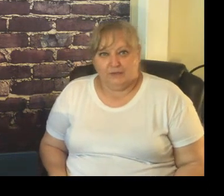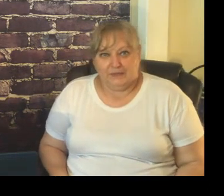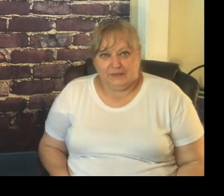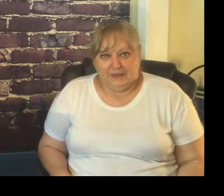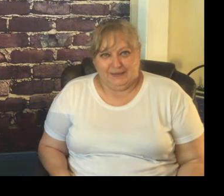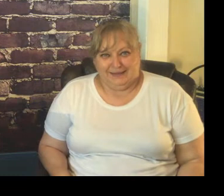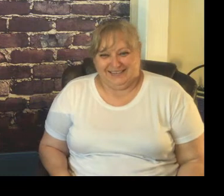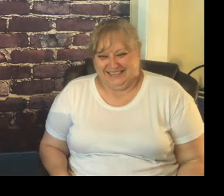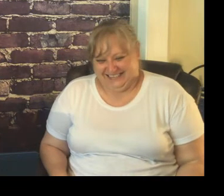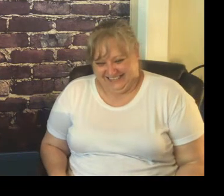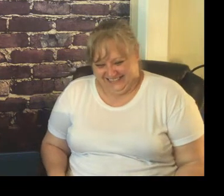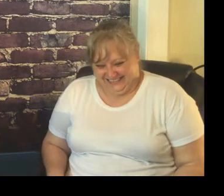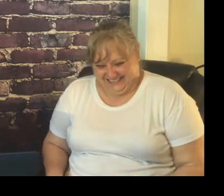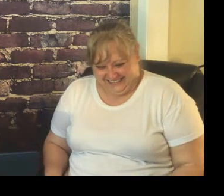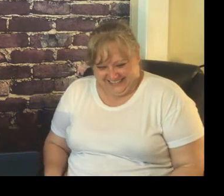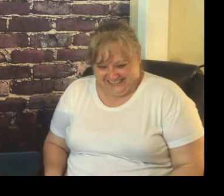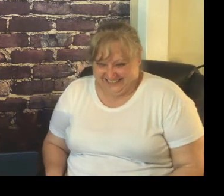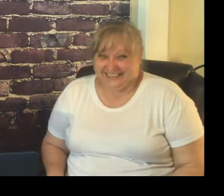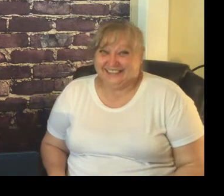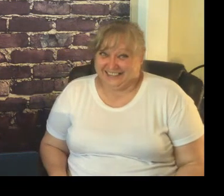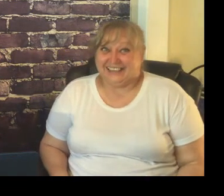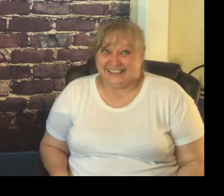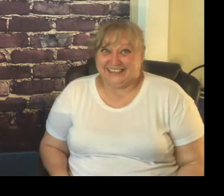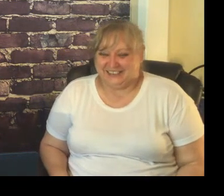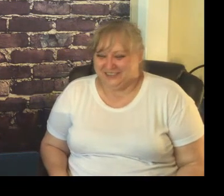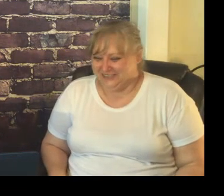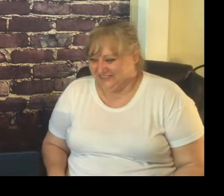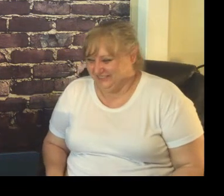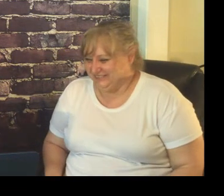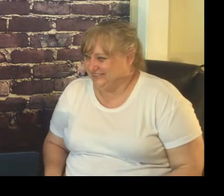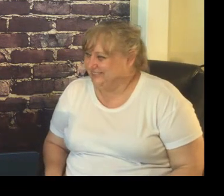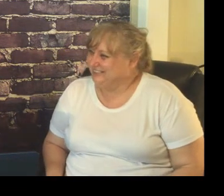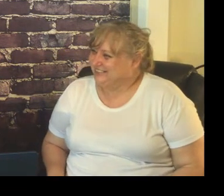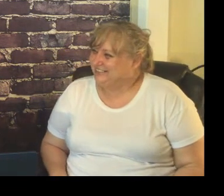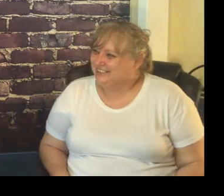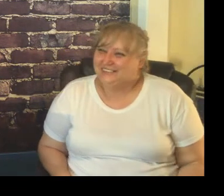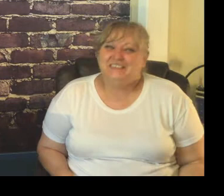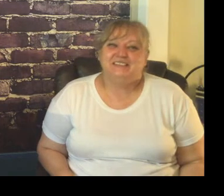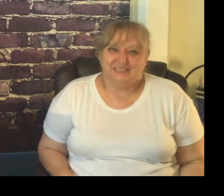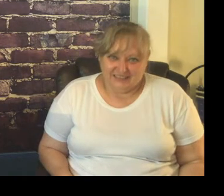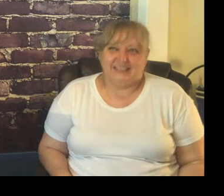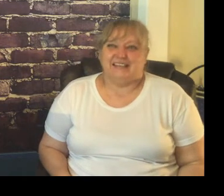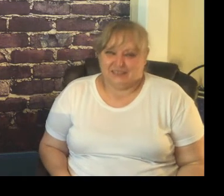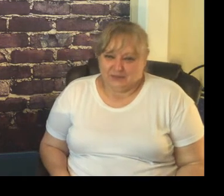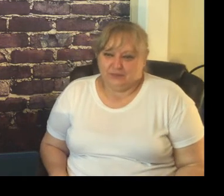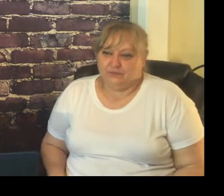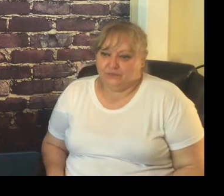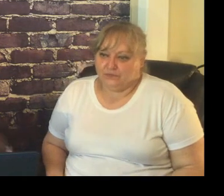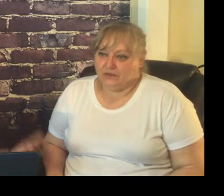of catch you off block okay if it's something that you can answer answer it honestly but if it's not just